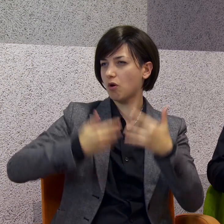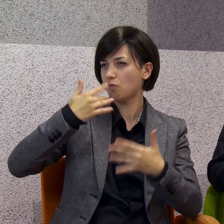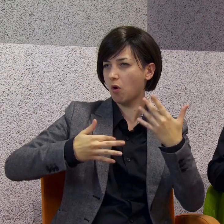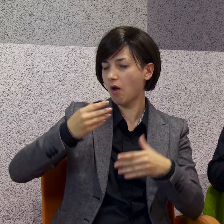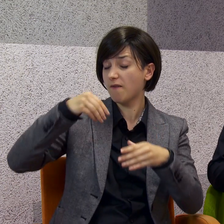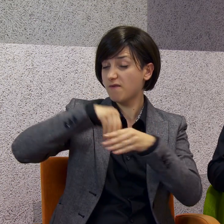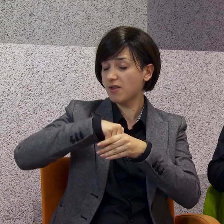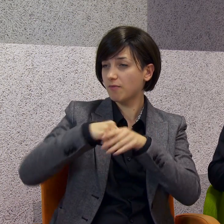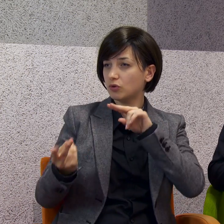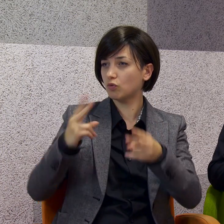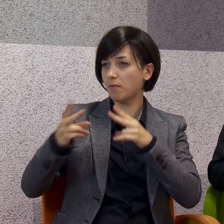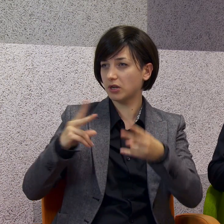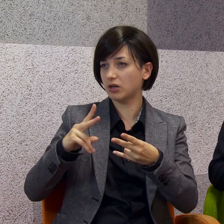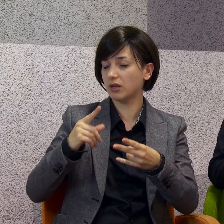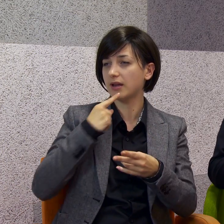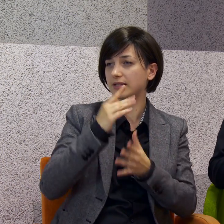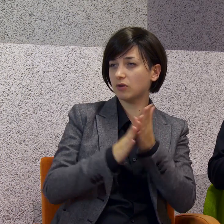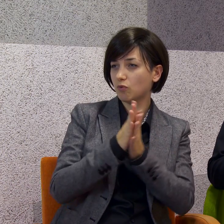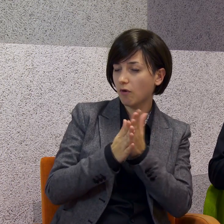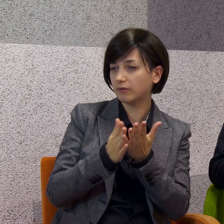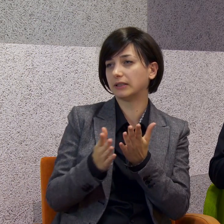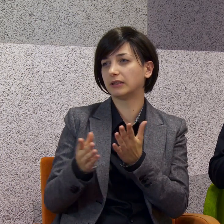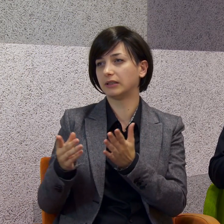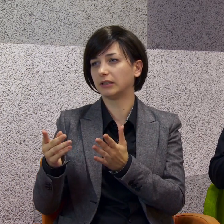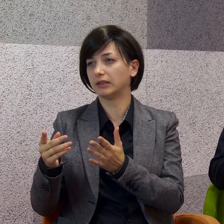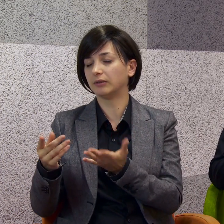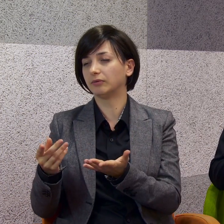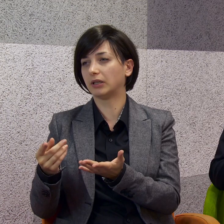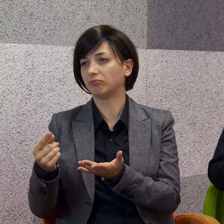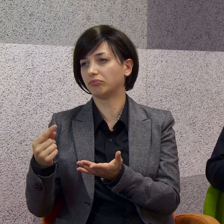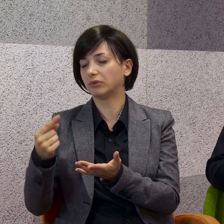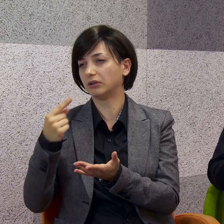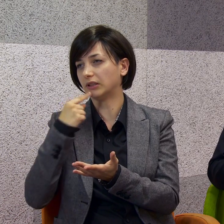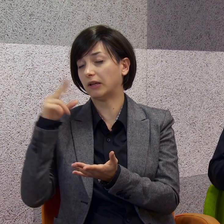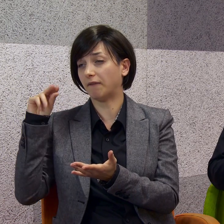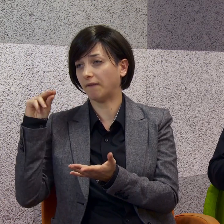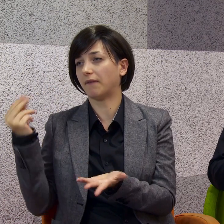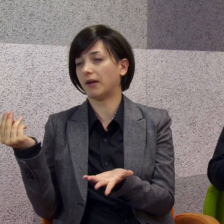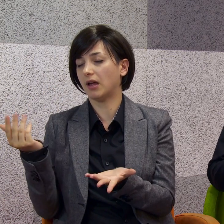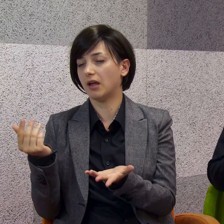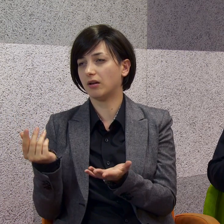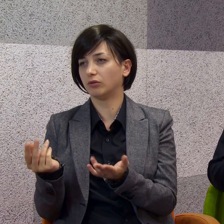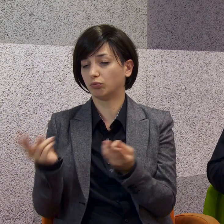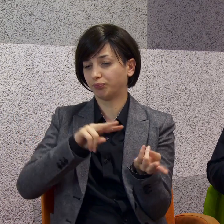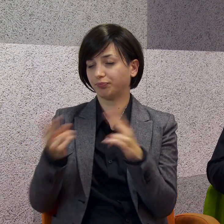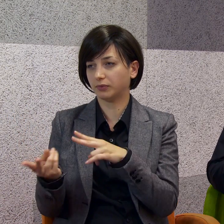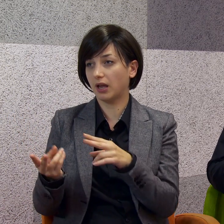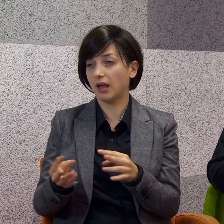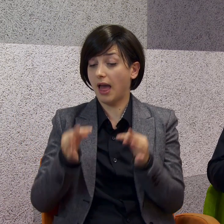language. And for it's possible now, because